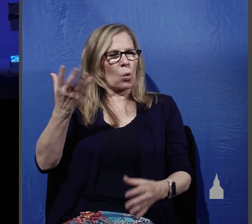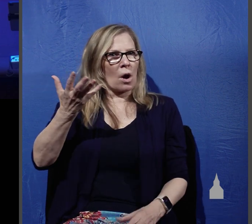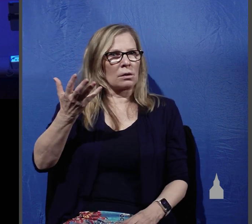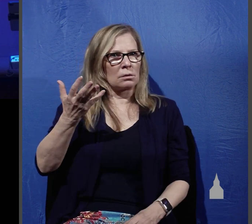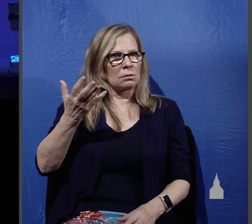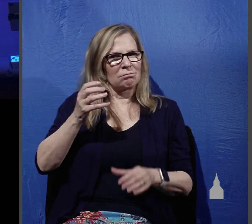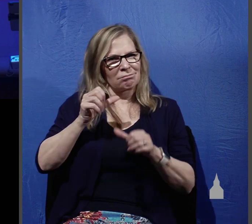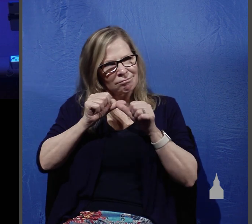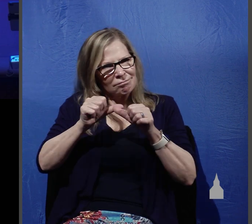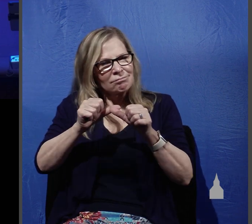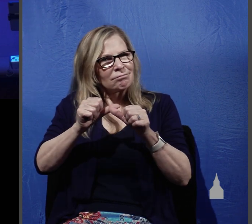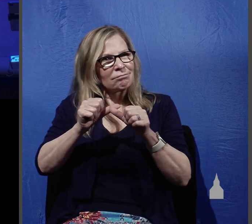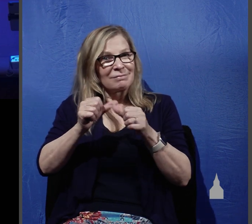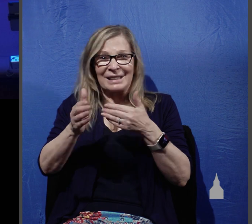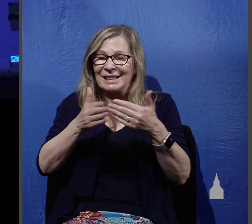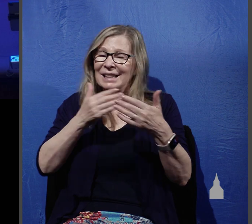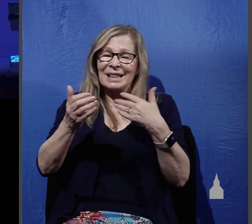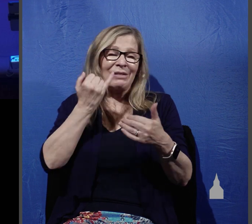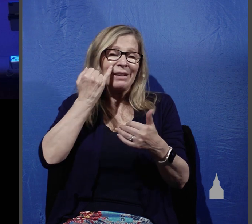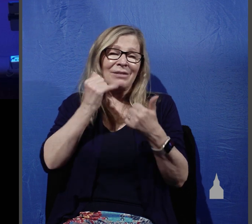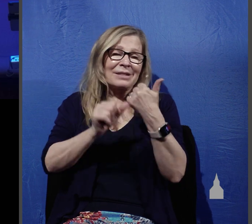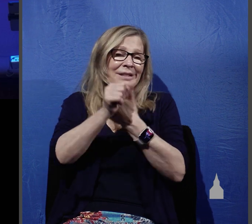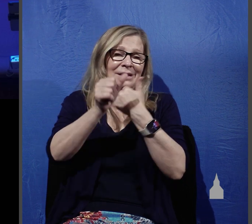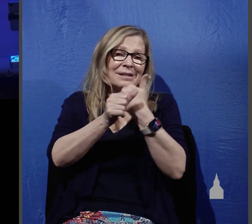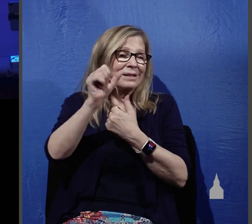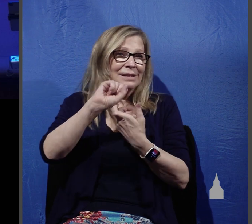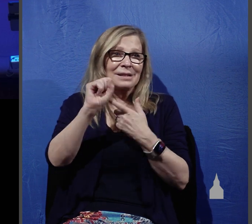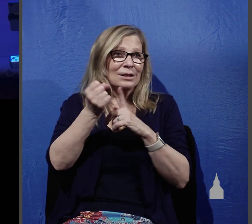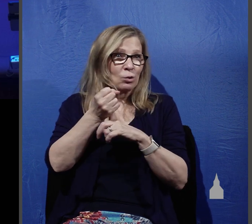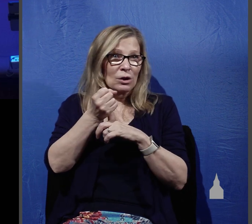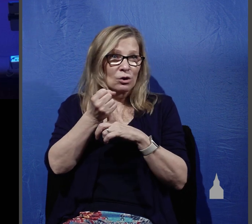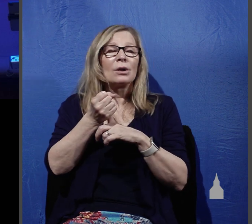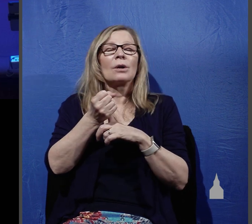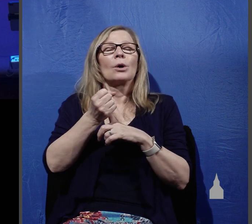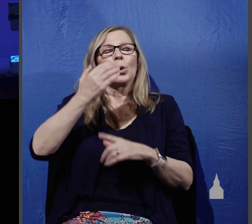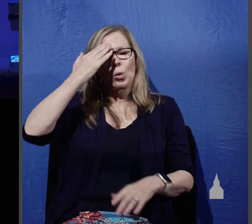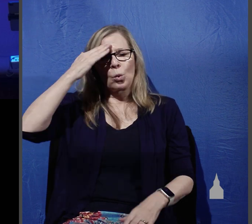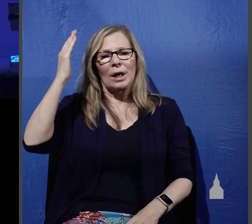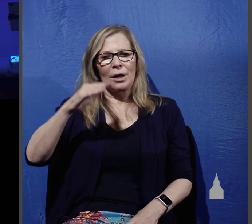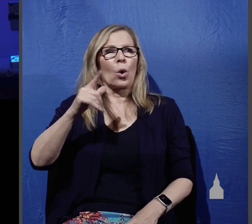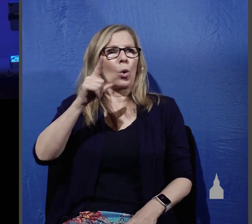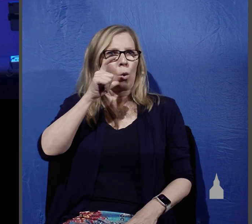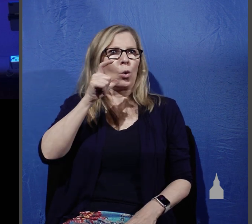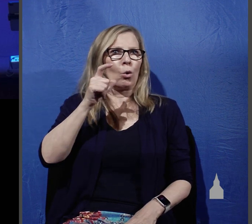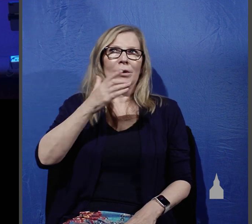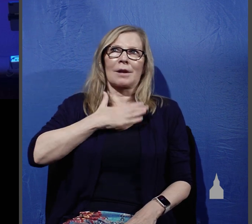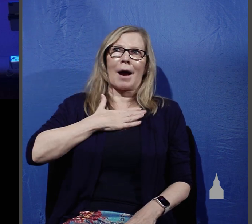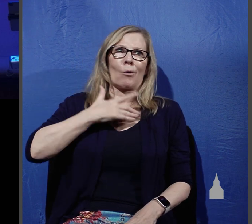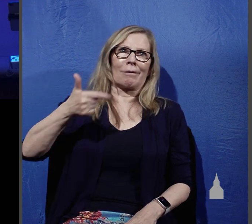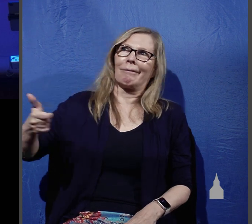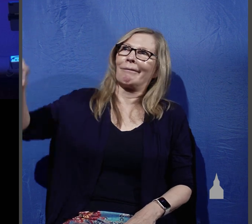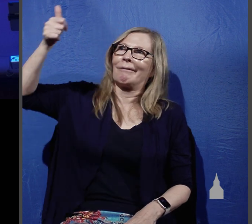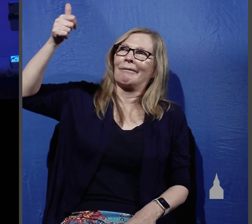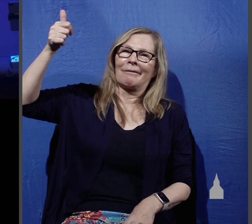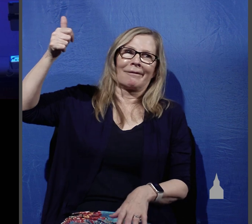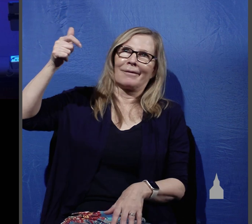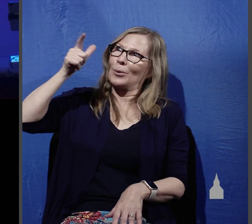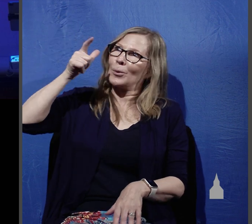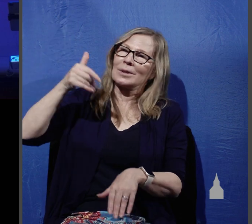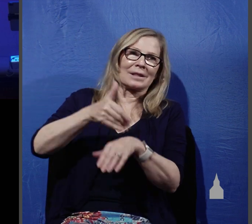sustains us in dangerous situations is that we know who's sending us we're not there on our own we